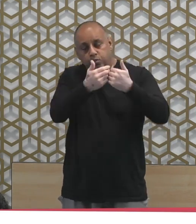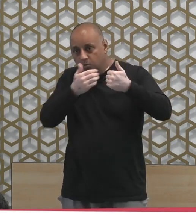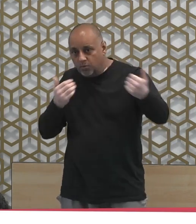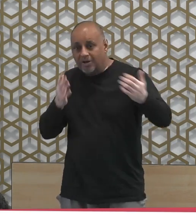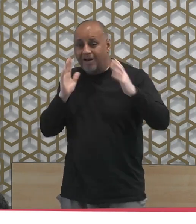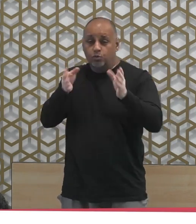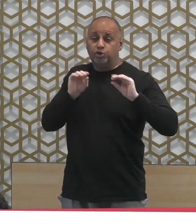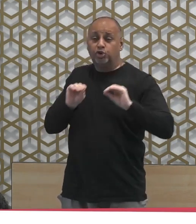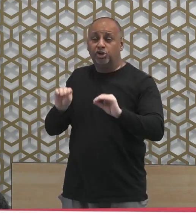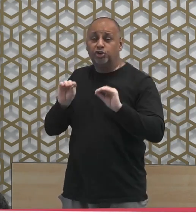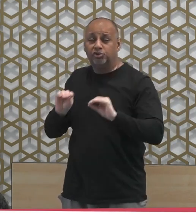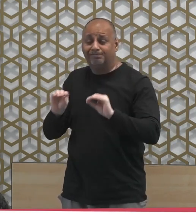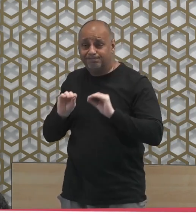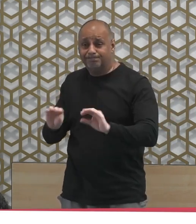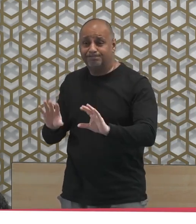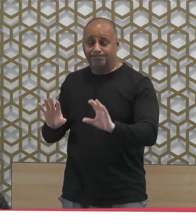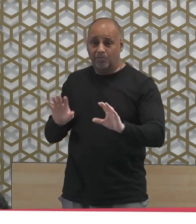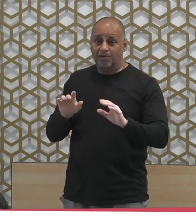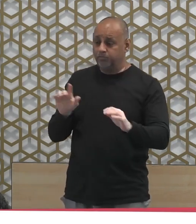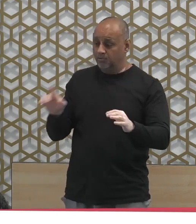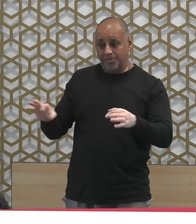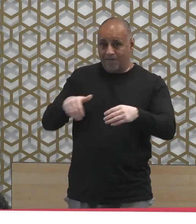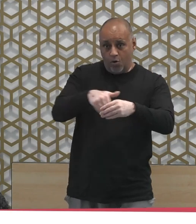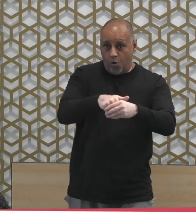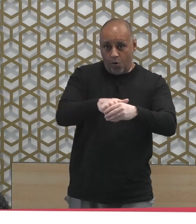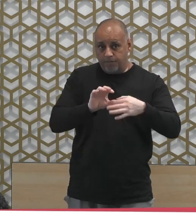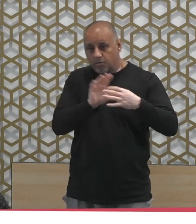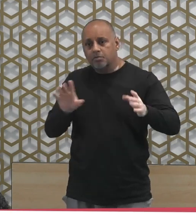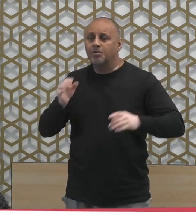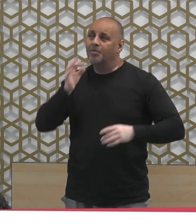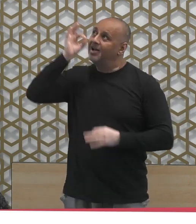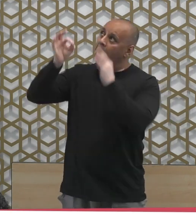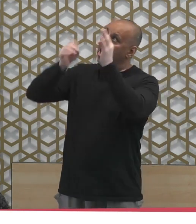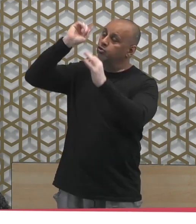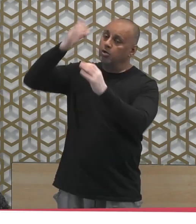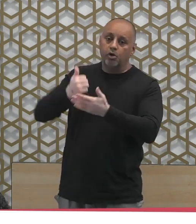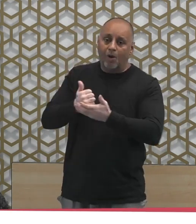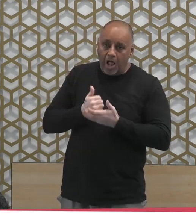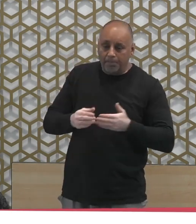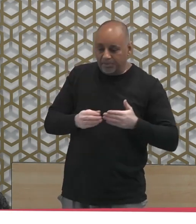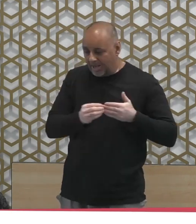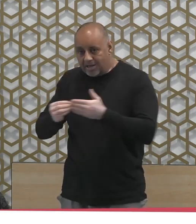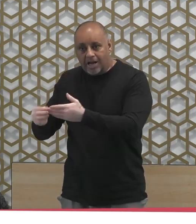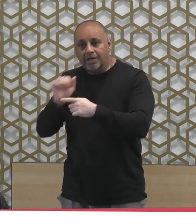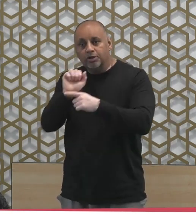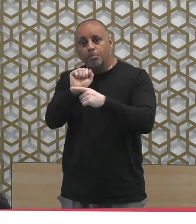and not to engage with them. We ask Allah tabarak wa ta'ala to guide us and our families and to protect us from al-dalala.